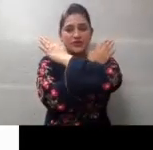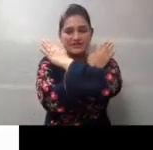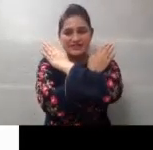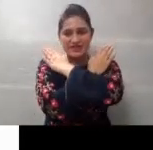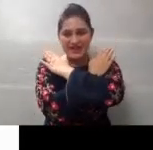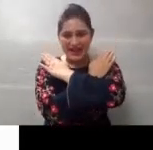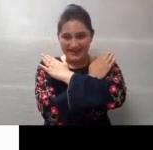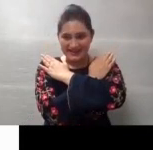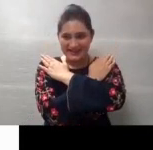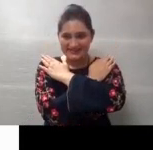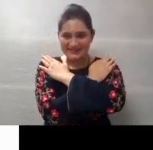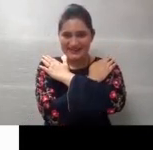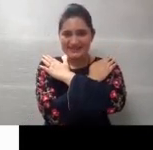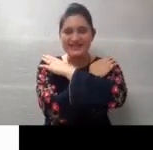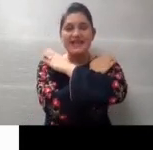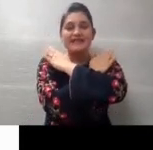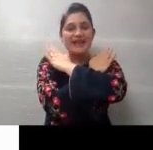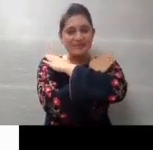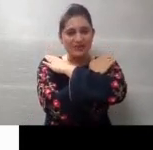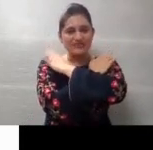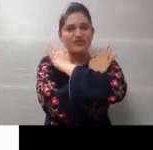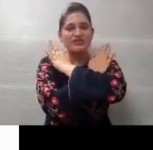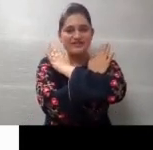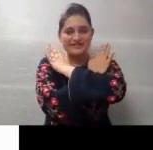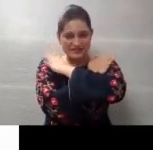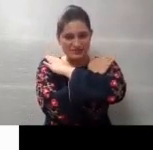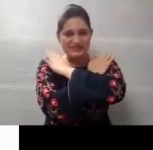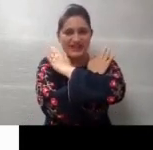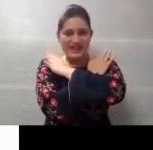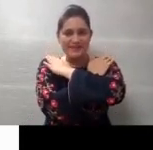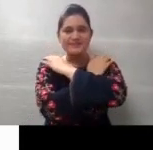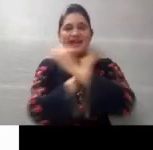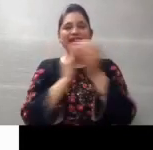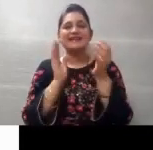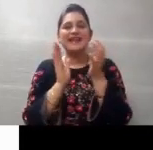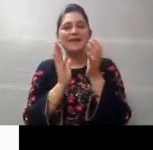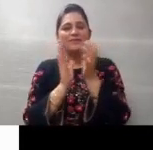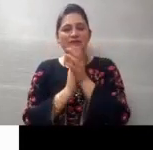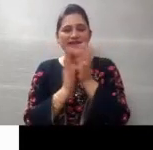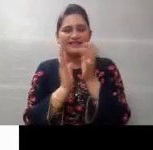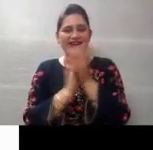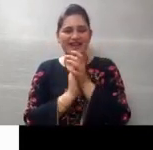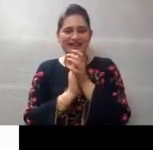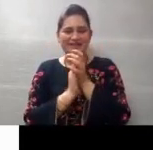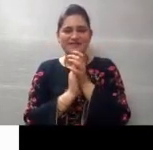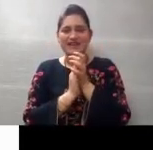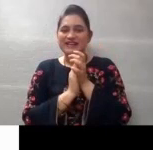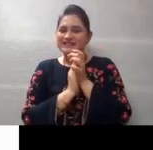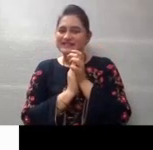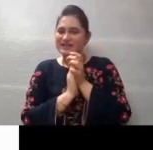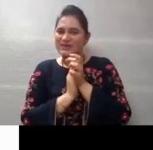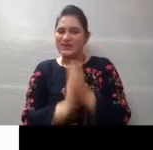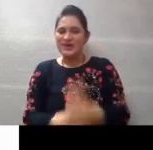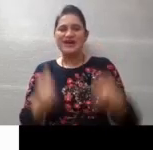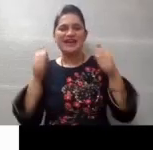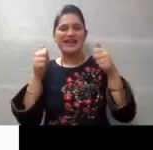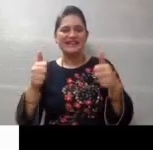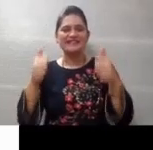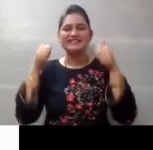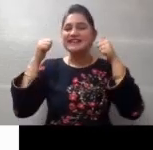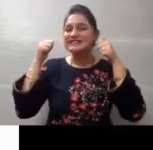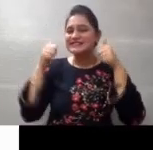You are going to cross your hand like this. Tap your shoulders two times. And clap three times. So